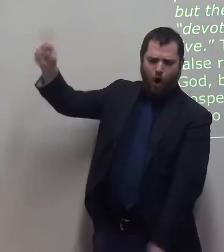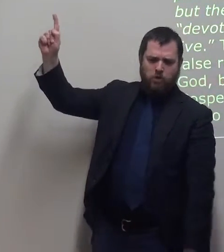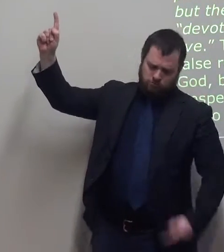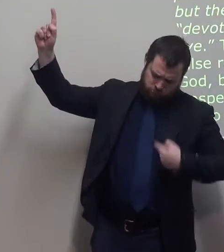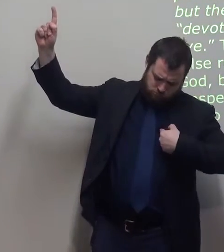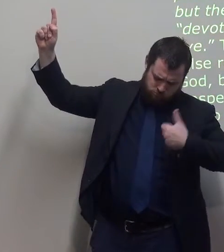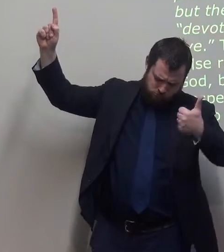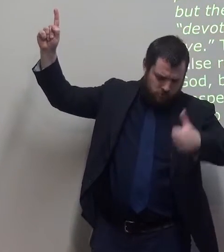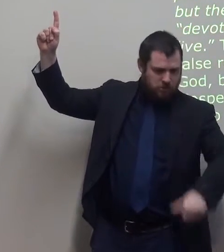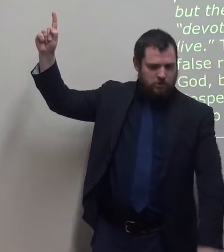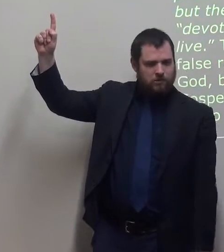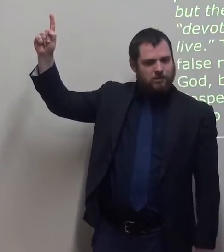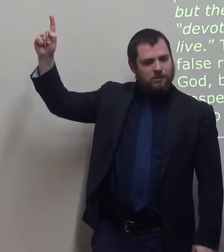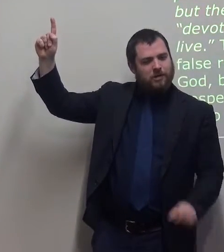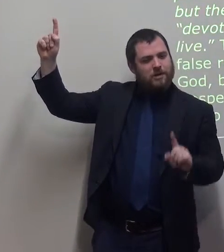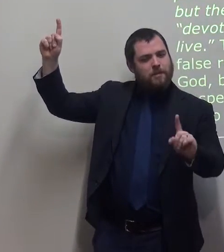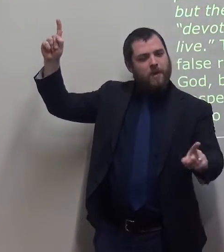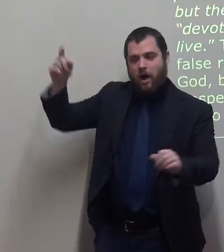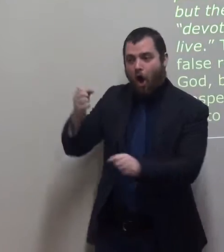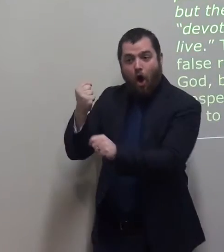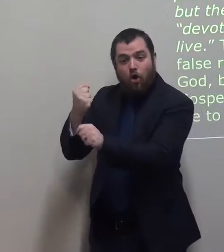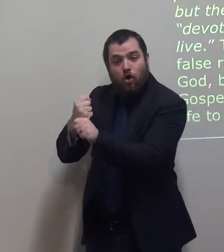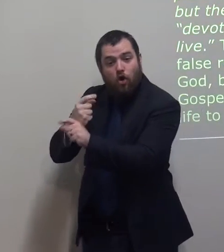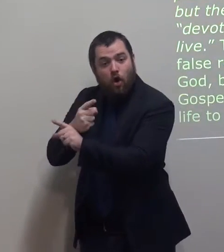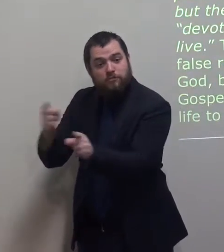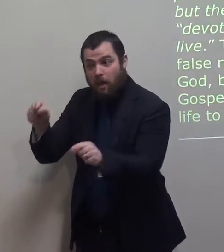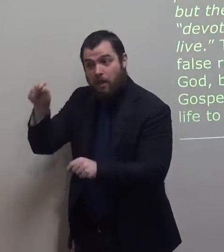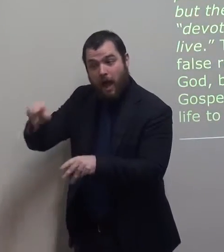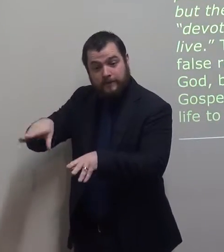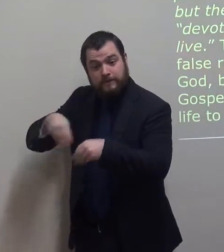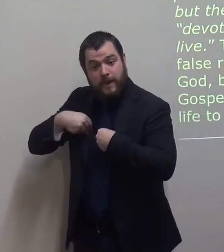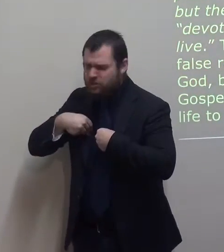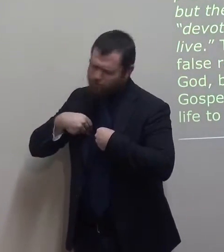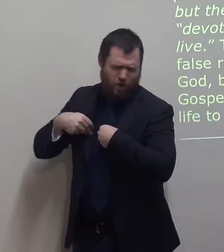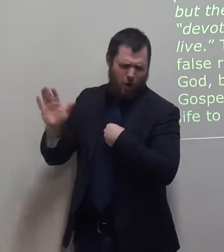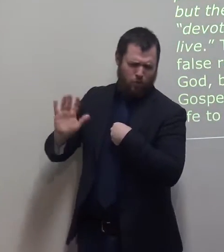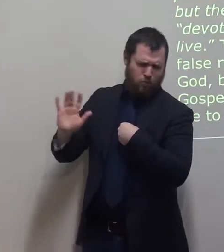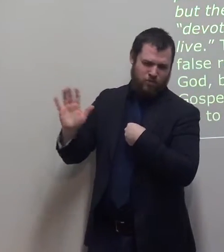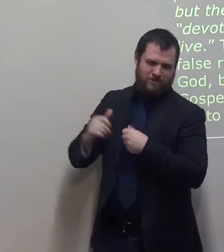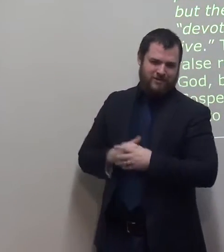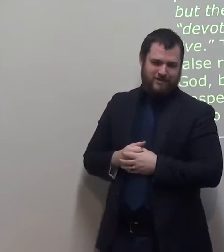But they do not accept the gospel and they do not want to change because they don't want their life to change.